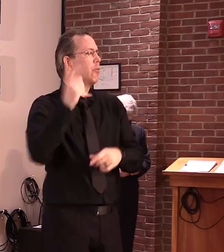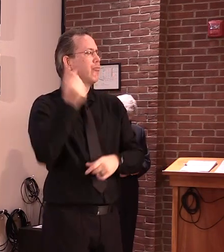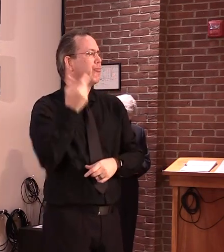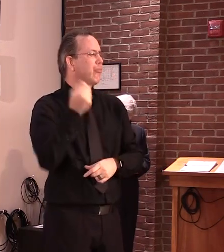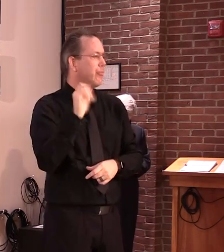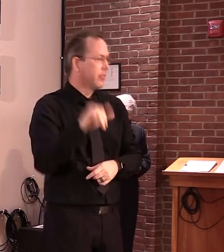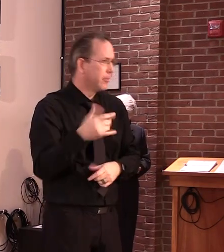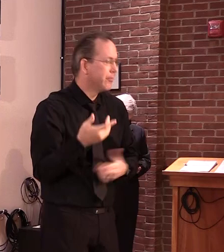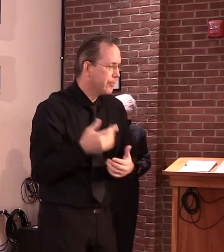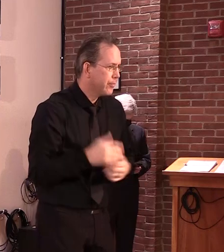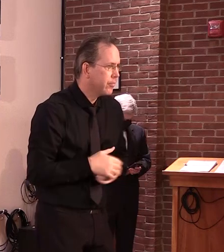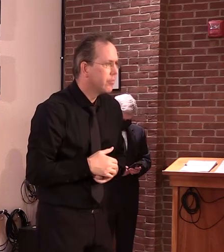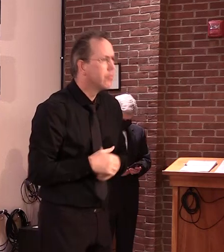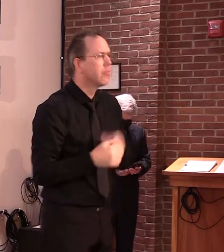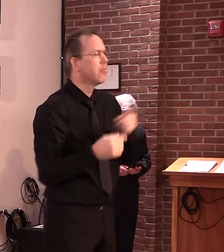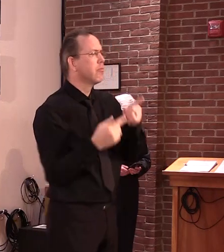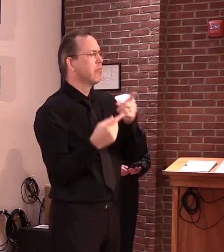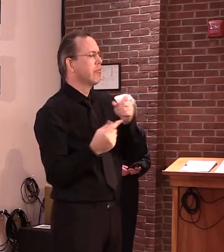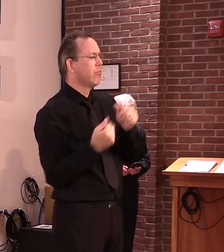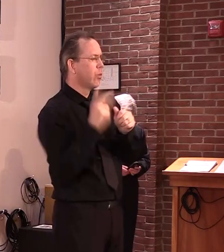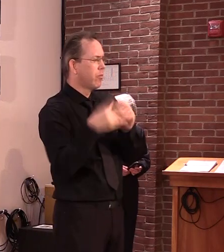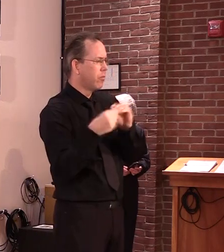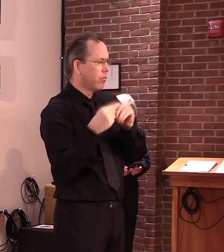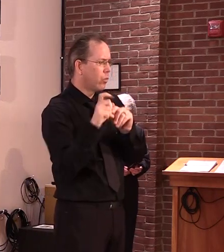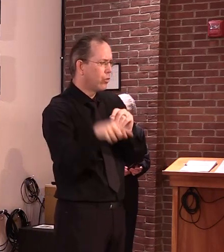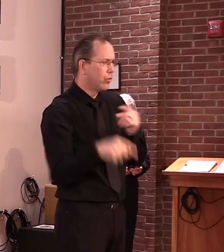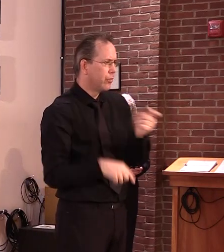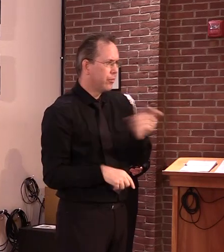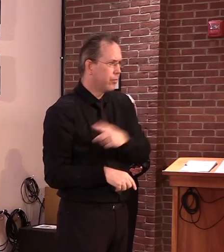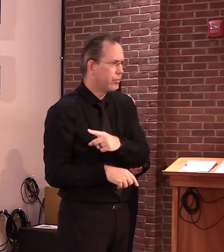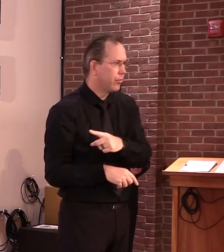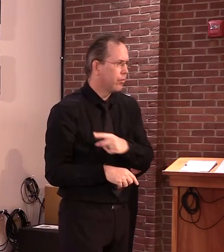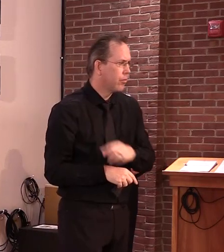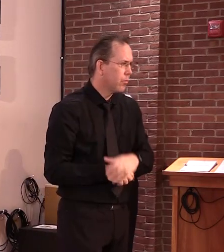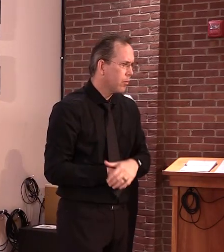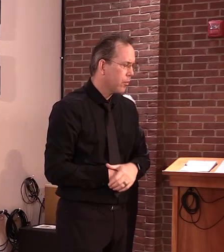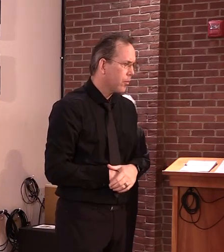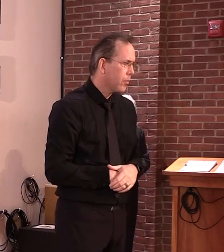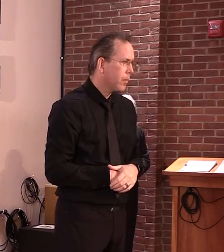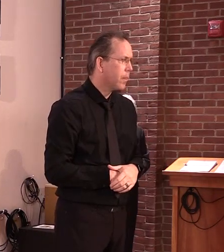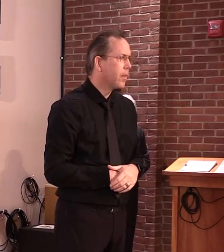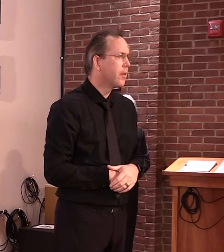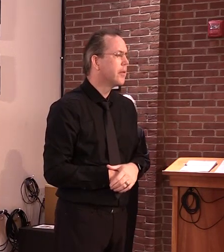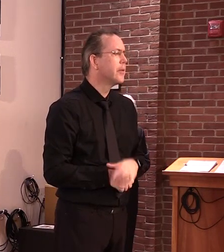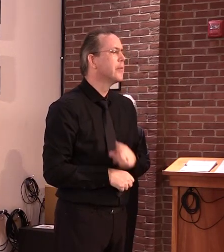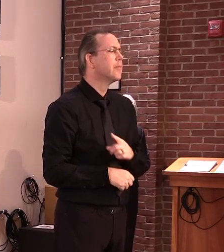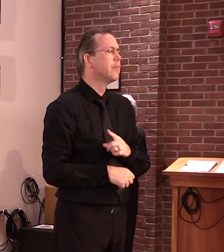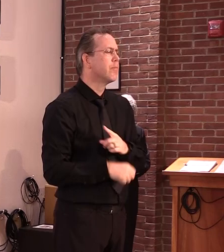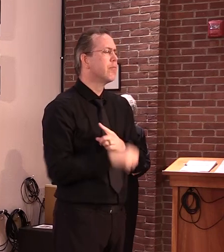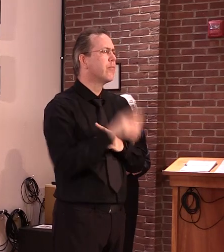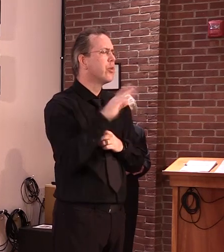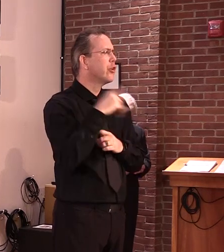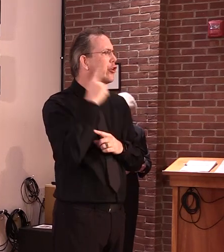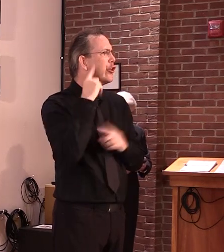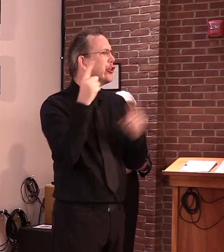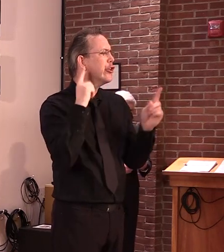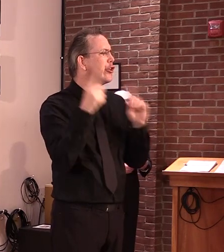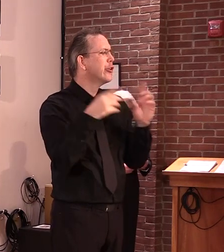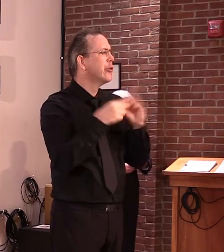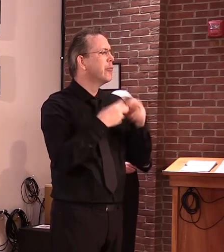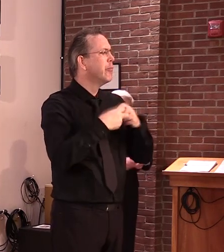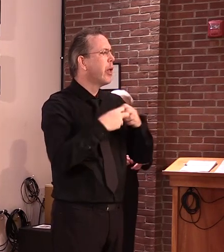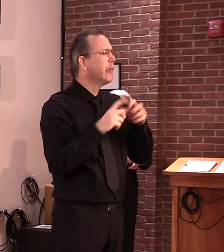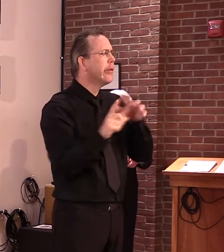code around these issues, right, kind of clear these issues and take it into our own hands, you and the Commissioner have said that we